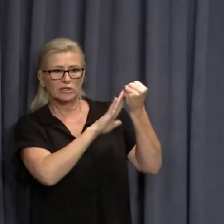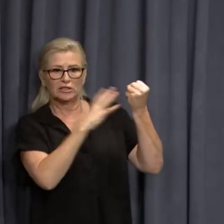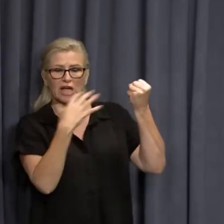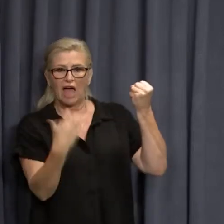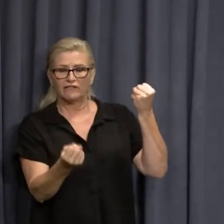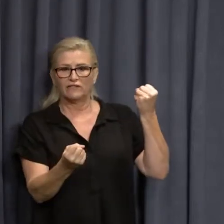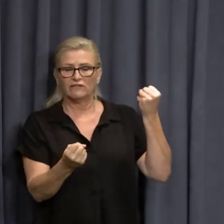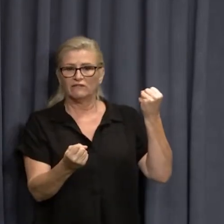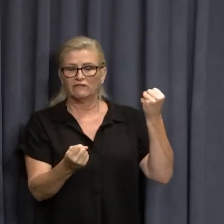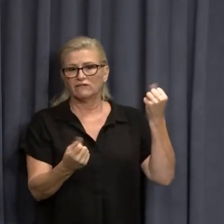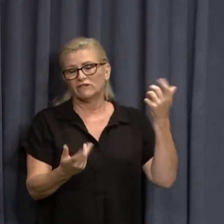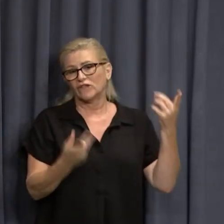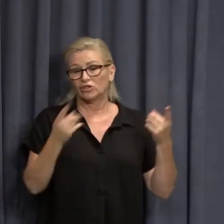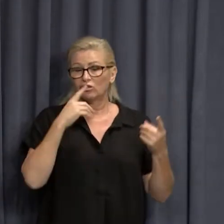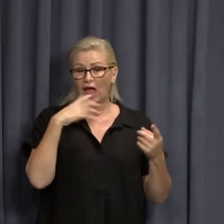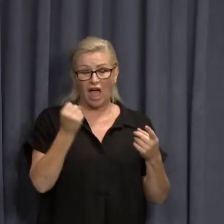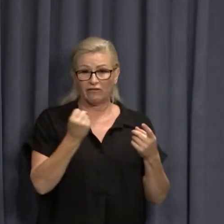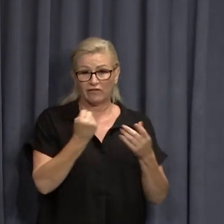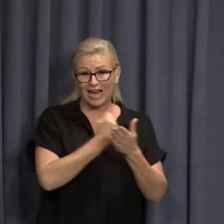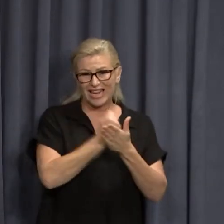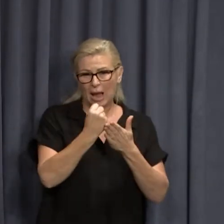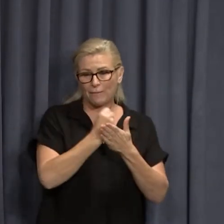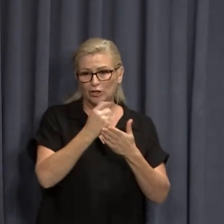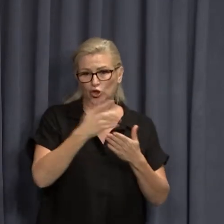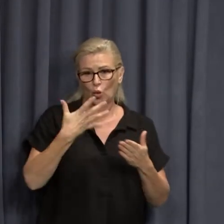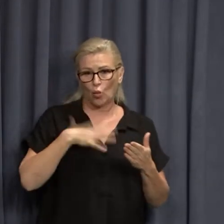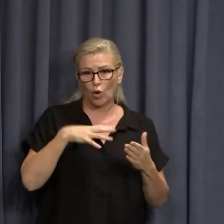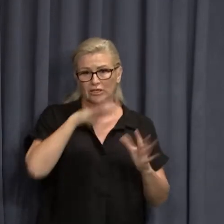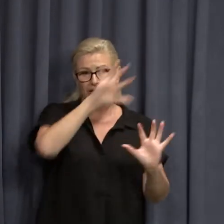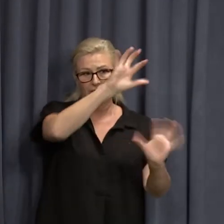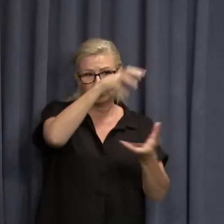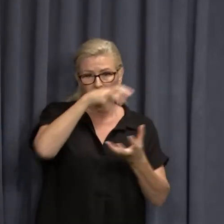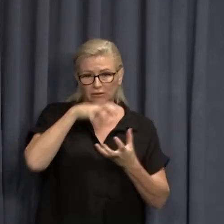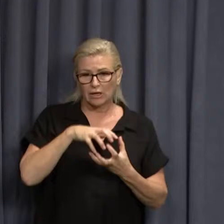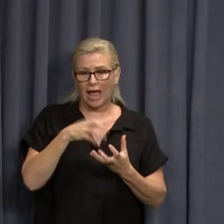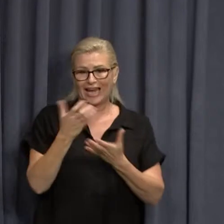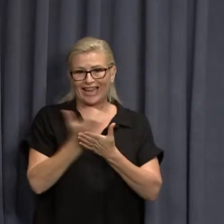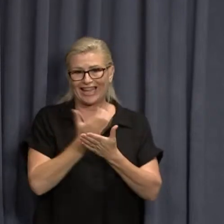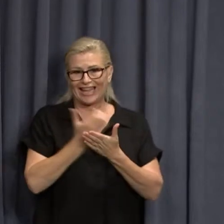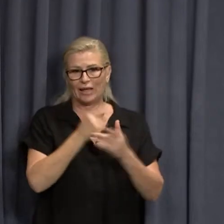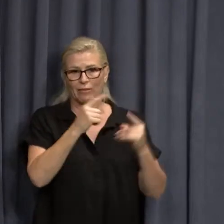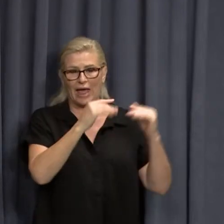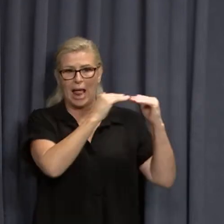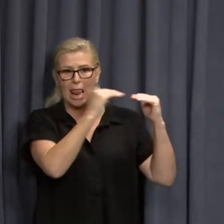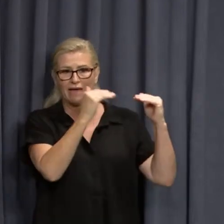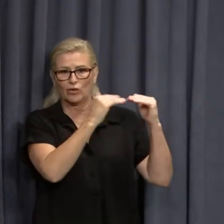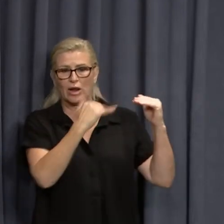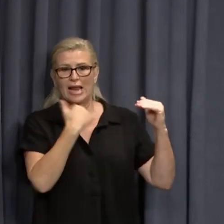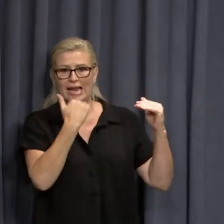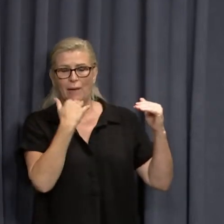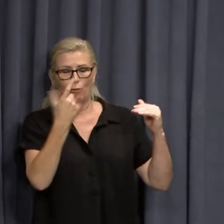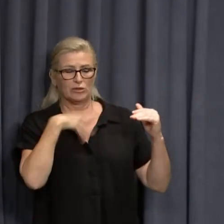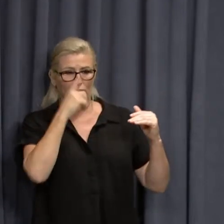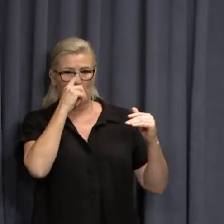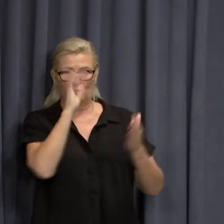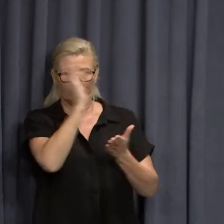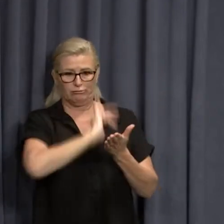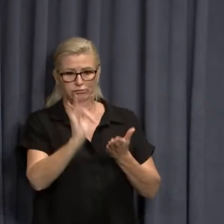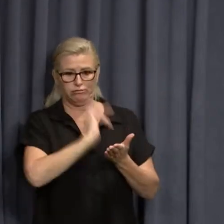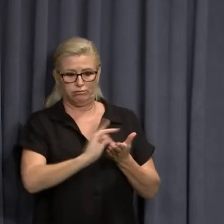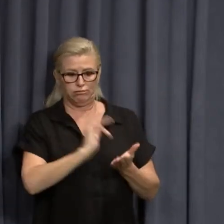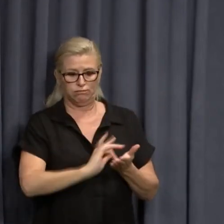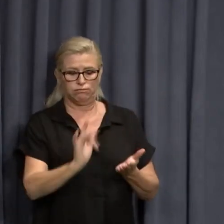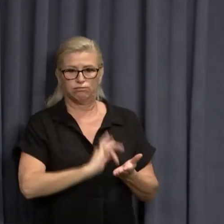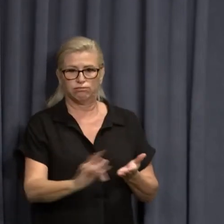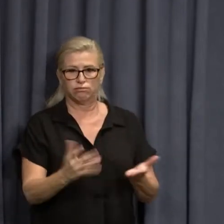Is there like a total amount you're looking to get and to maintain that level considering how fast they've been going through them in the